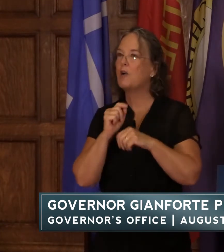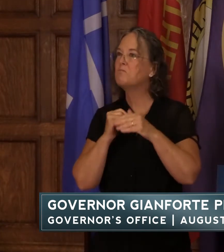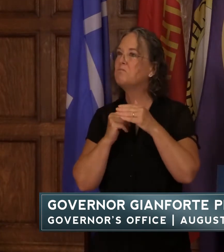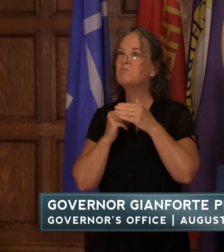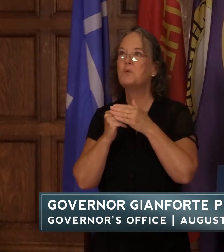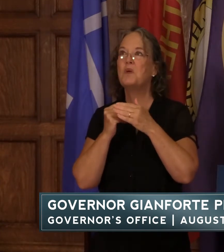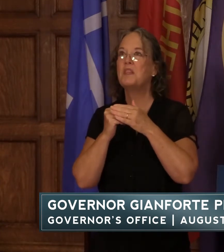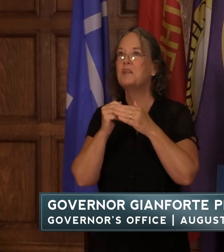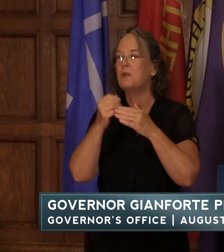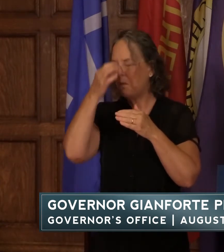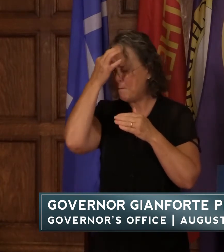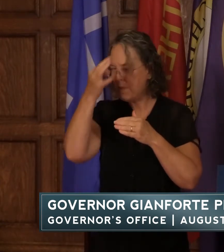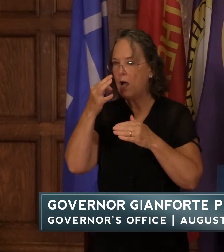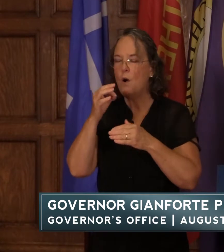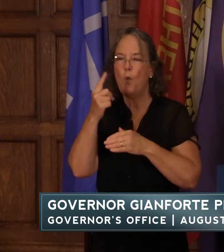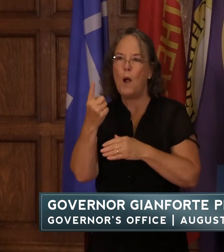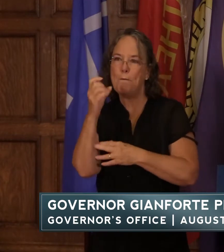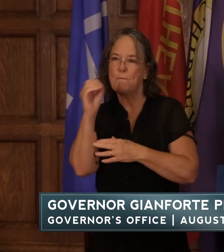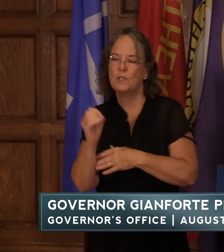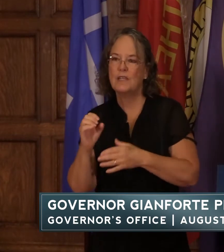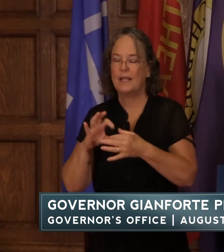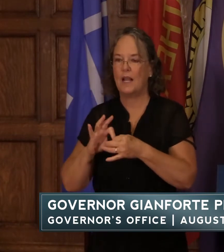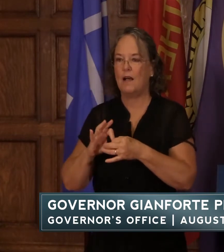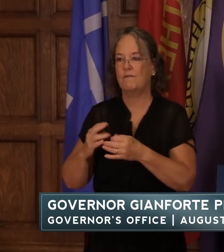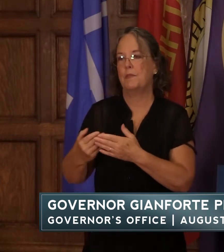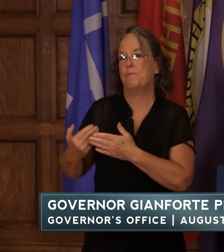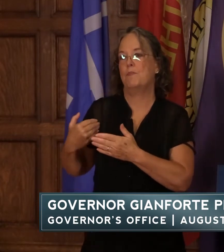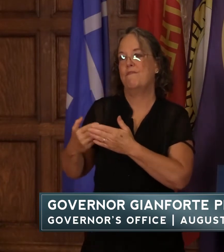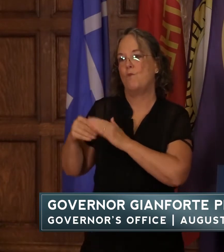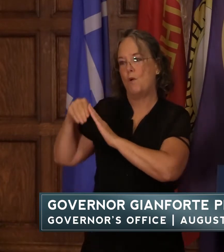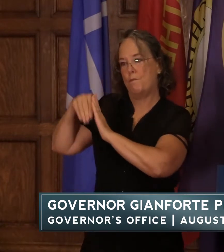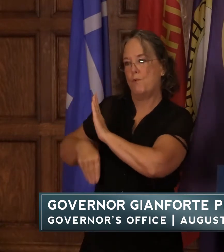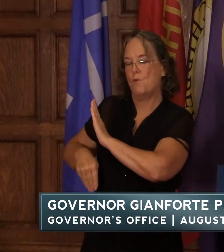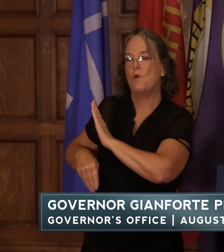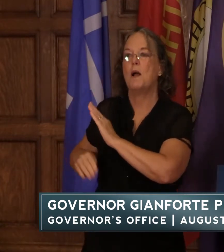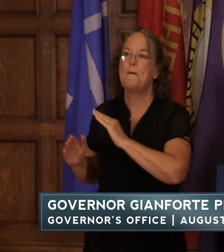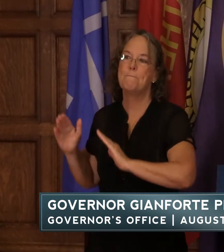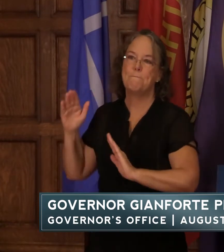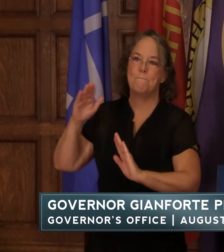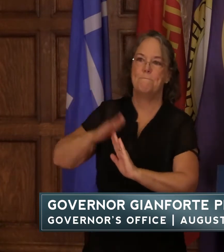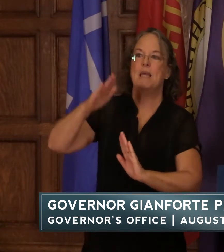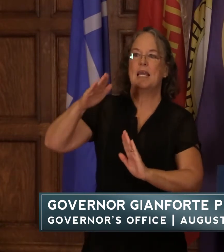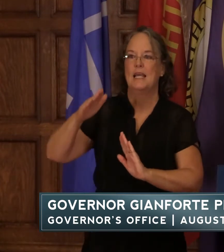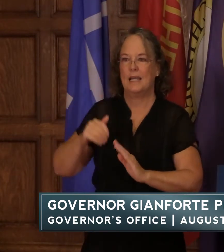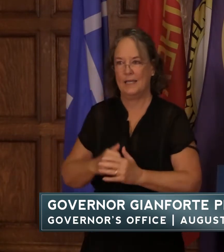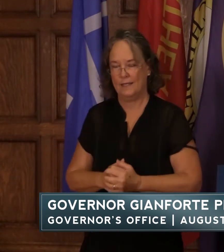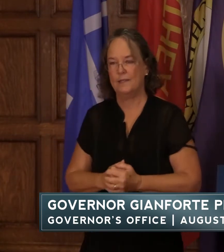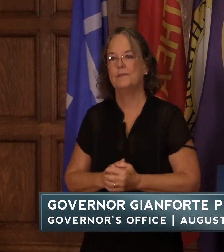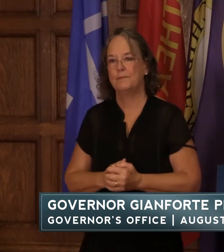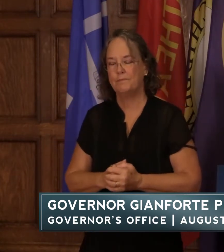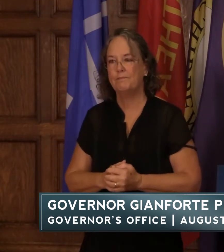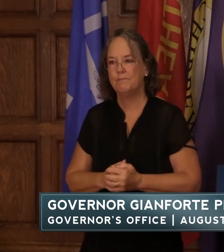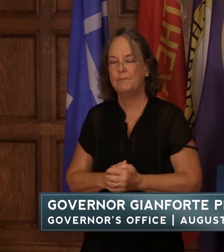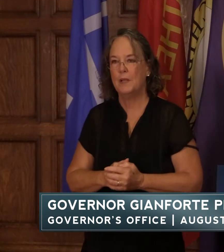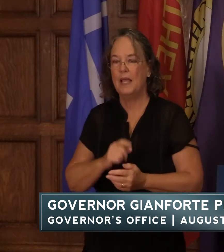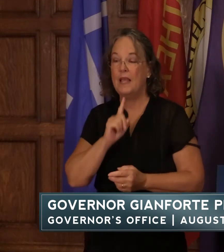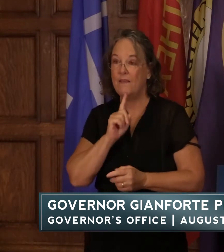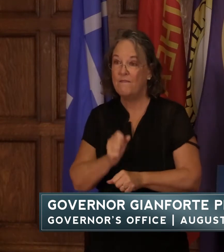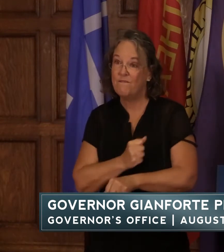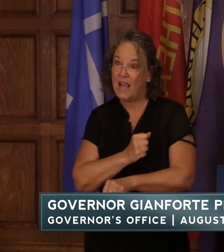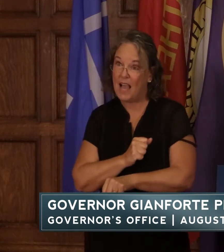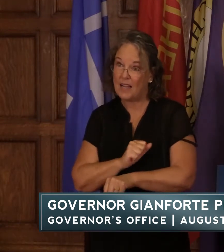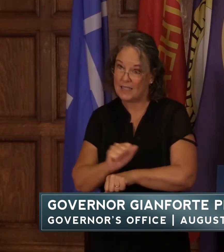percent of pre-recession peak the pre-pandemic peak in fact in